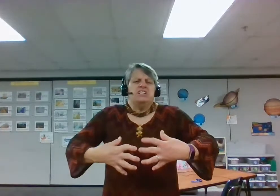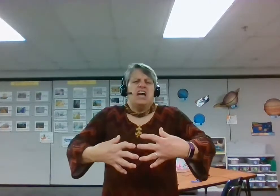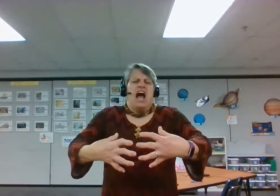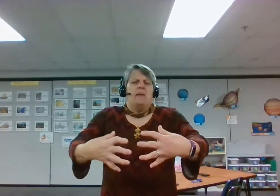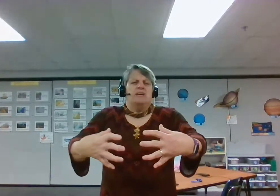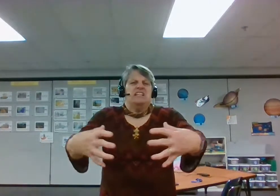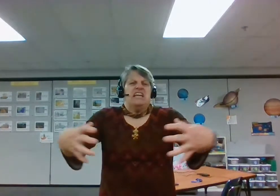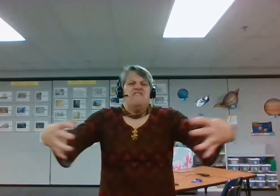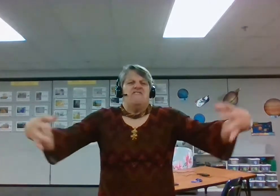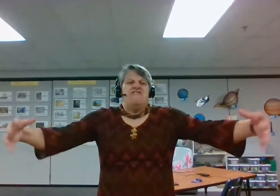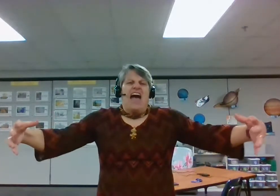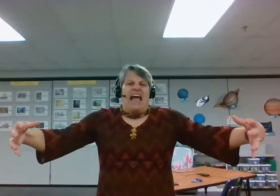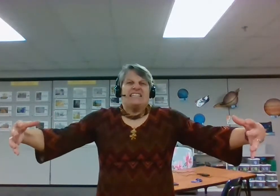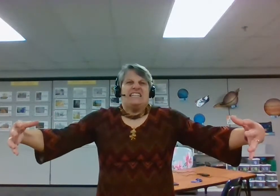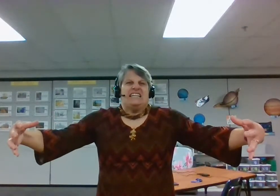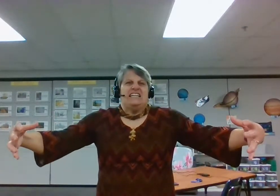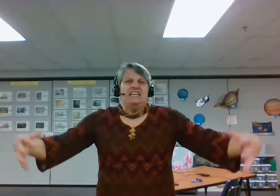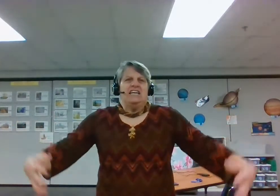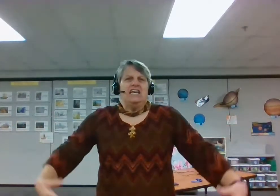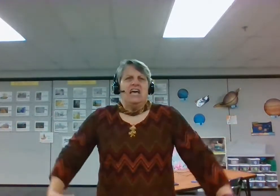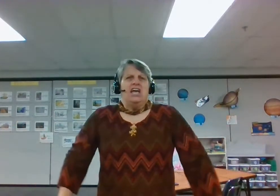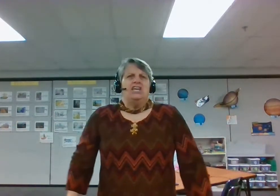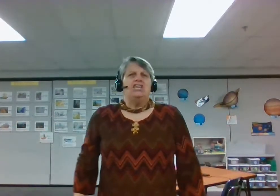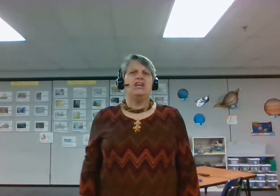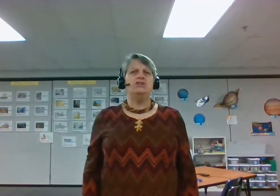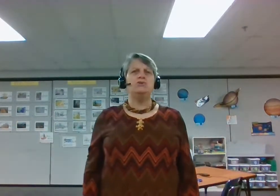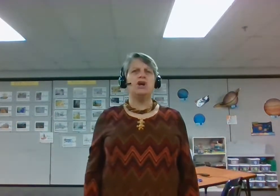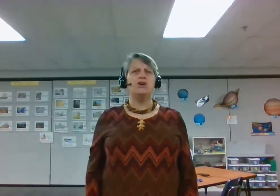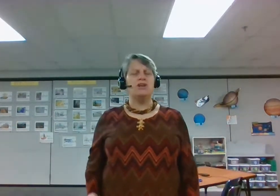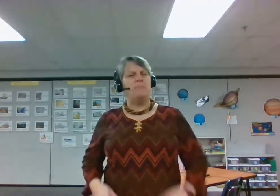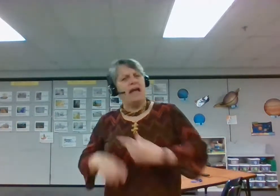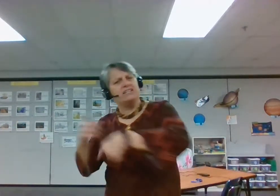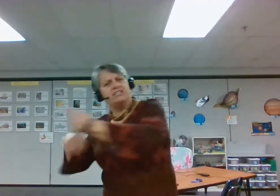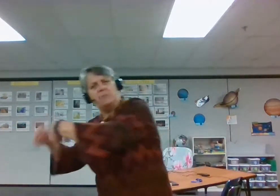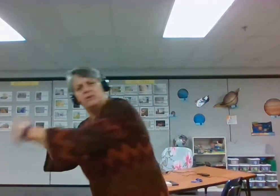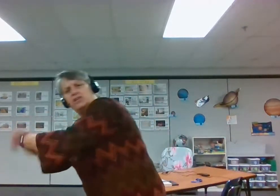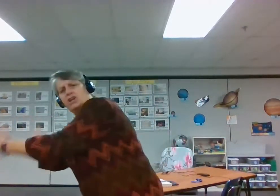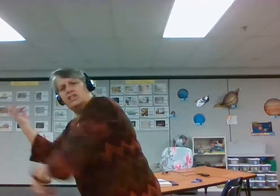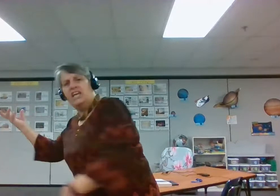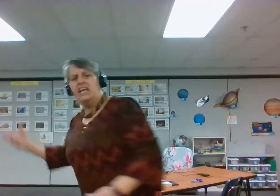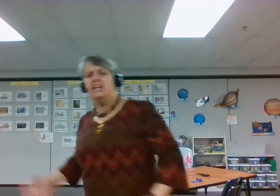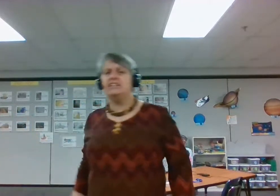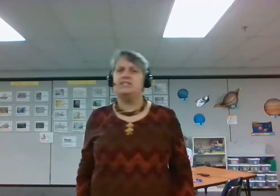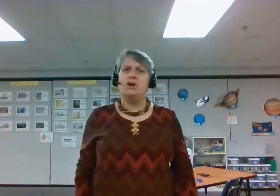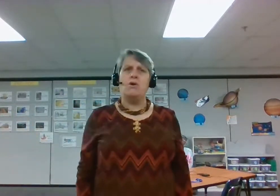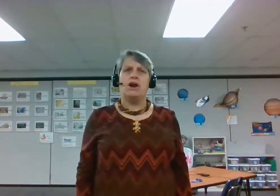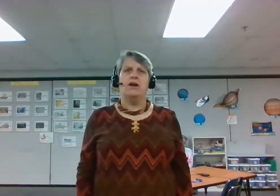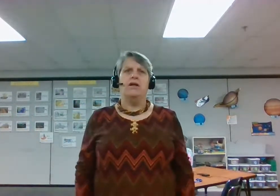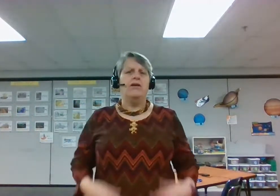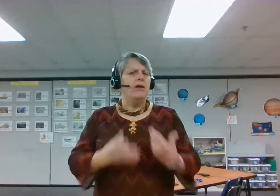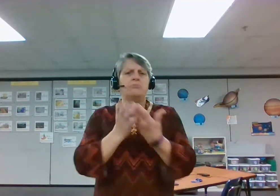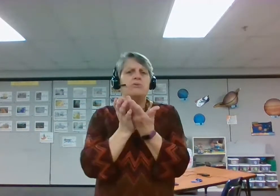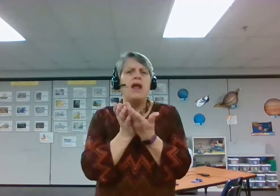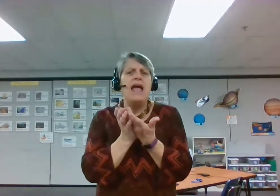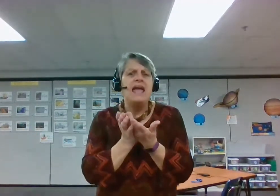uncommonly fat. Yet you turned a back somersault in at the door. Pray,